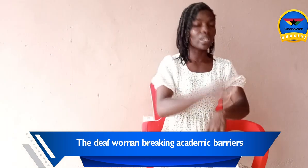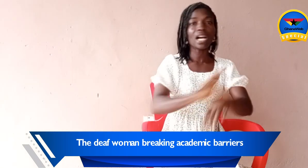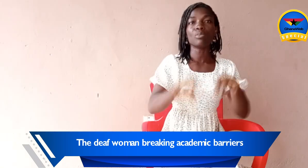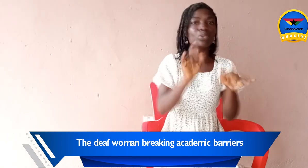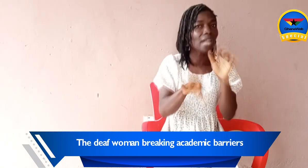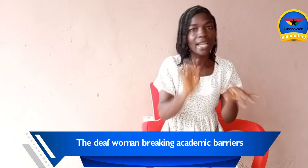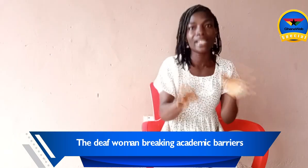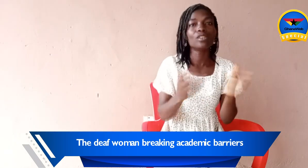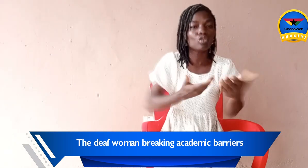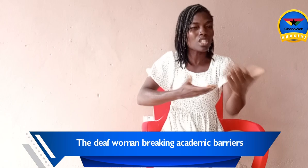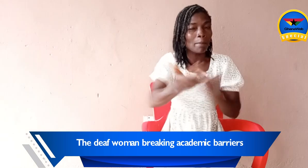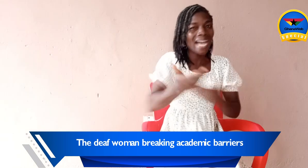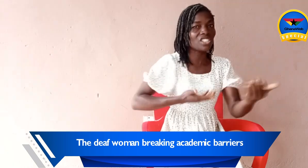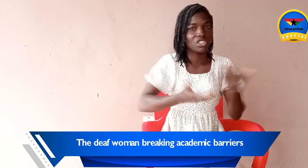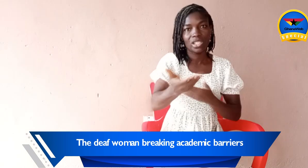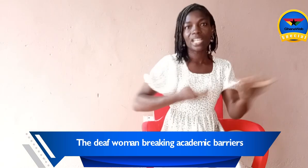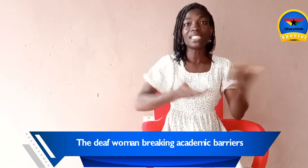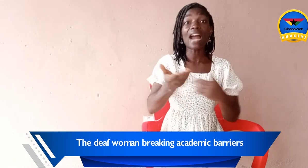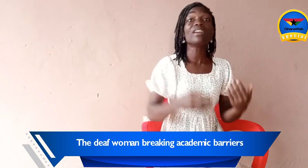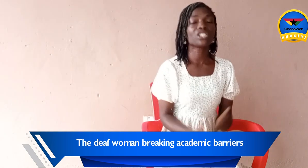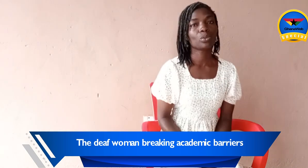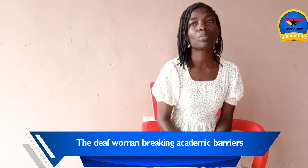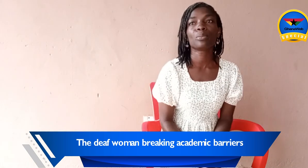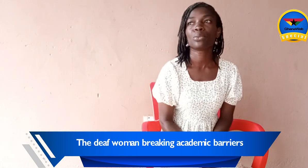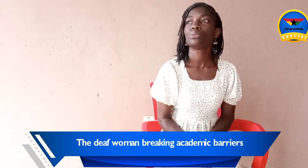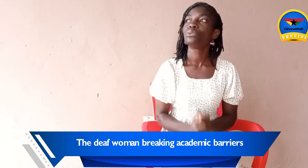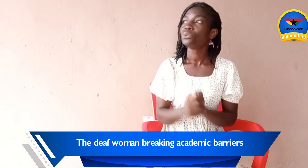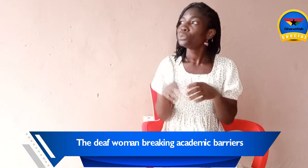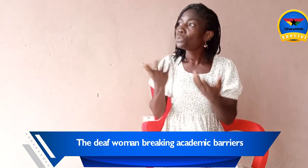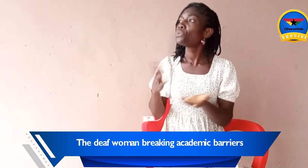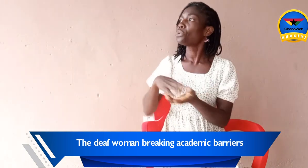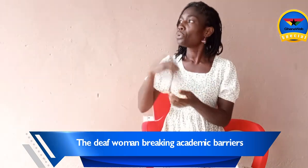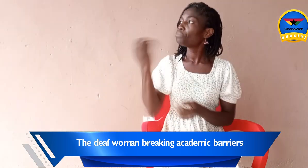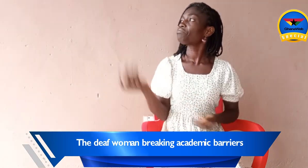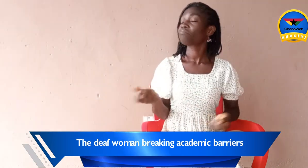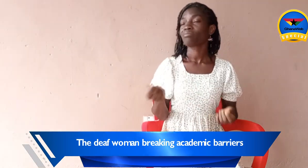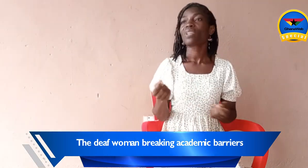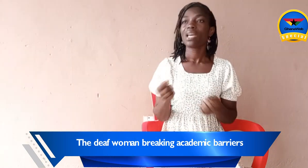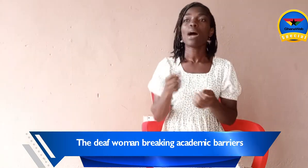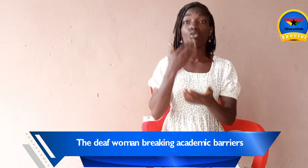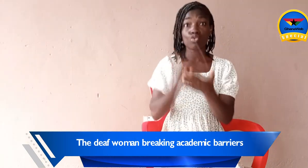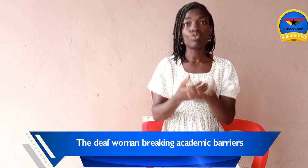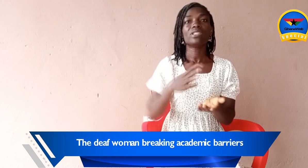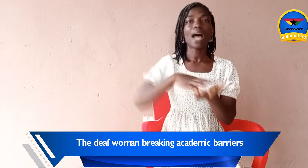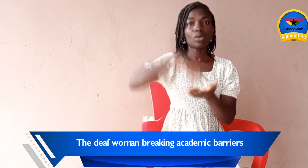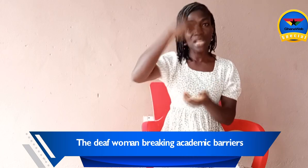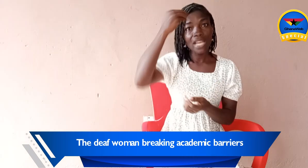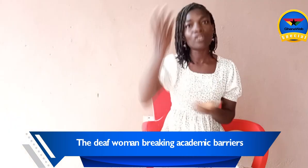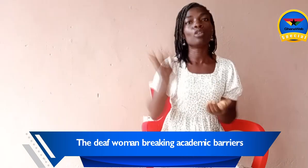computer and not much interaction with people. So I was reading. I was learning on my